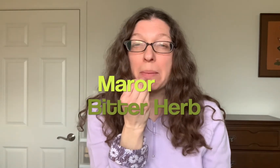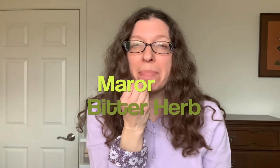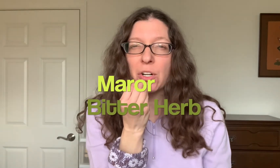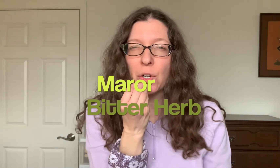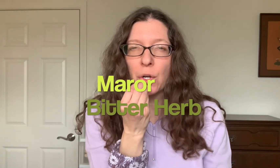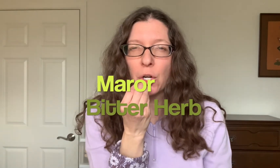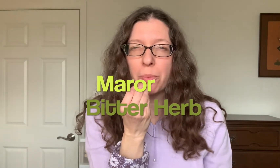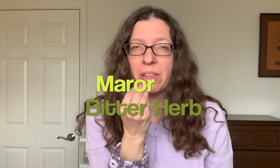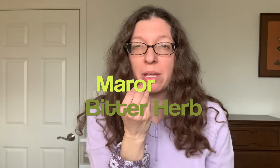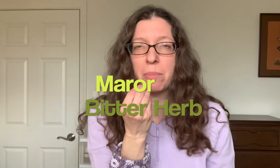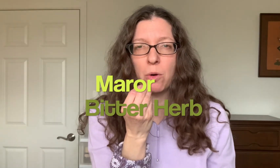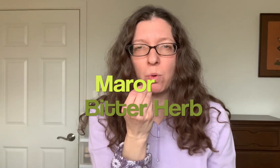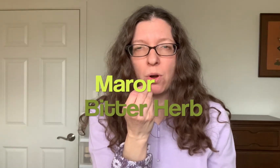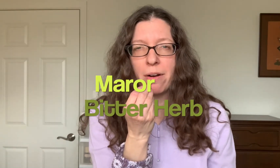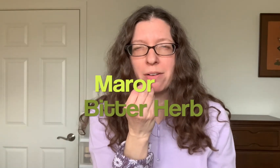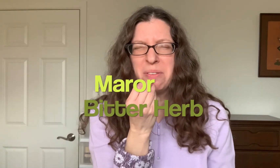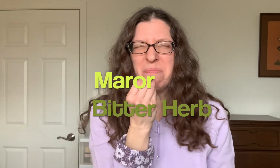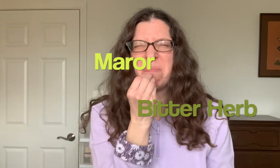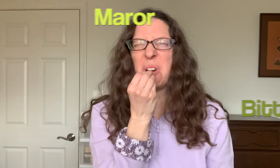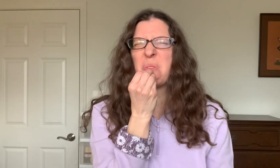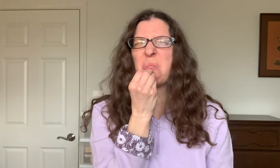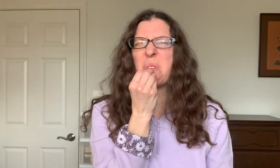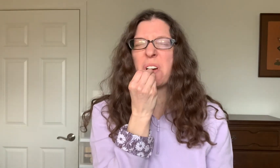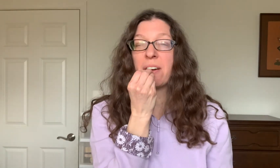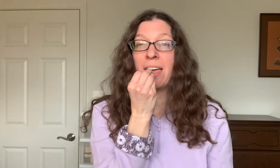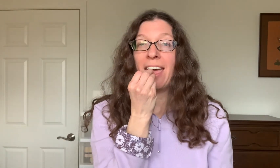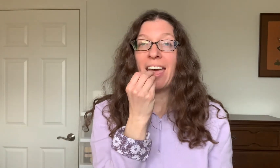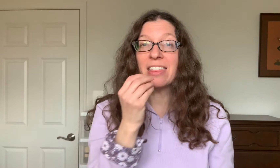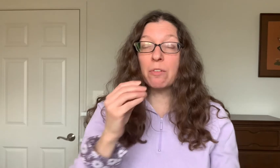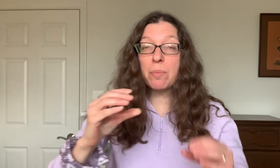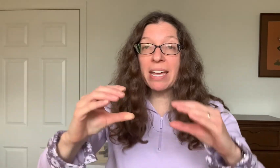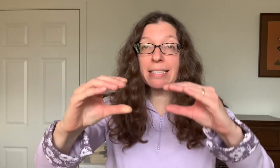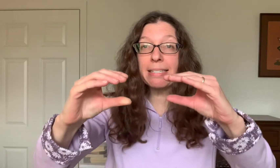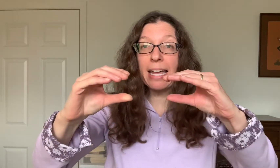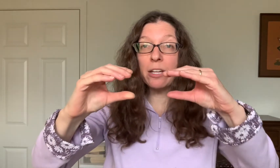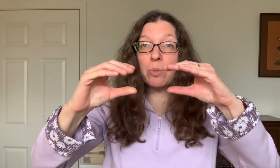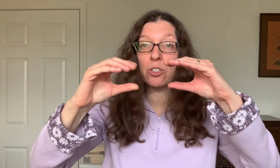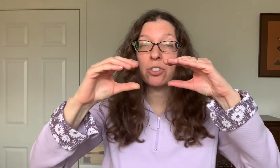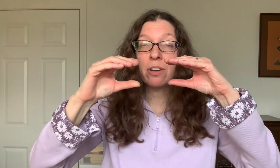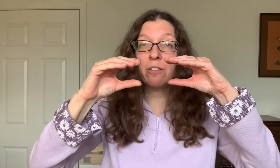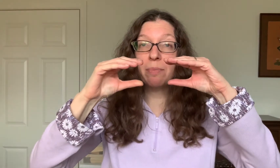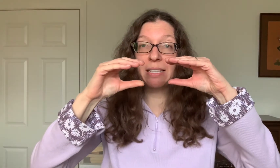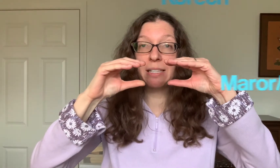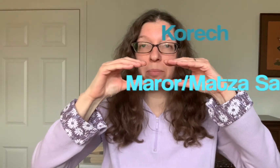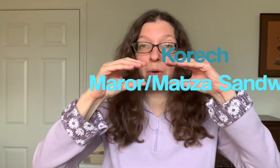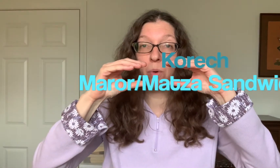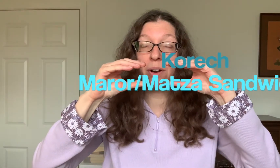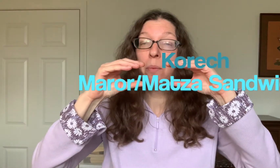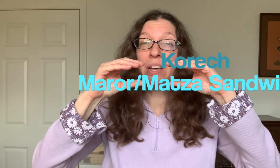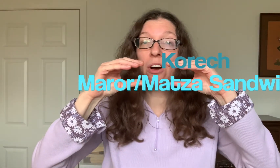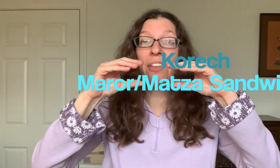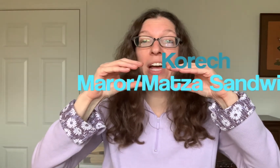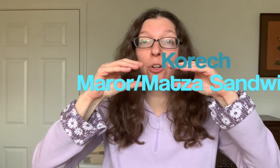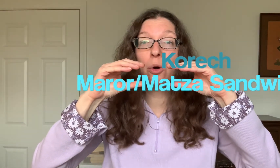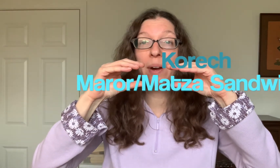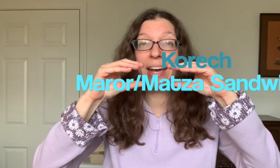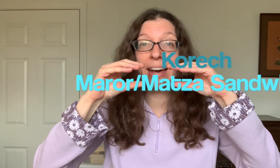the bitter herb, the Maror. Maror. And then we make a sandwich of matzah and Maror. We call that Korech.